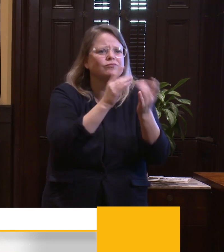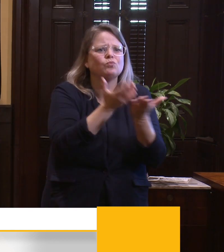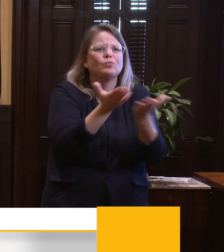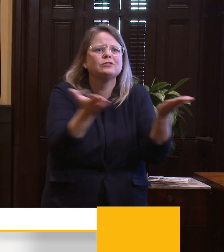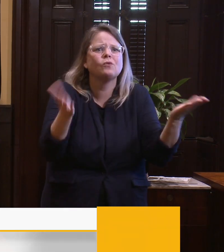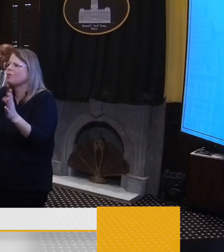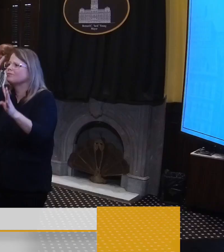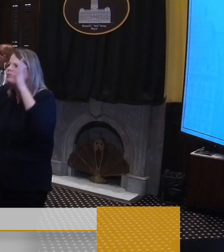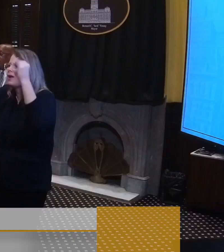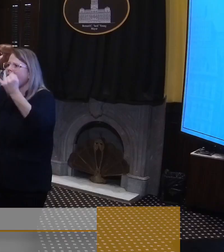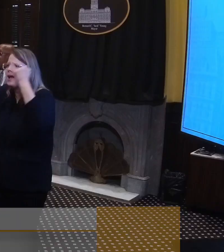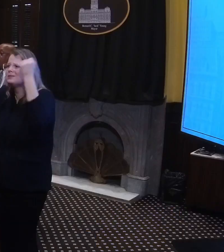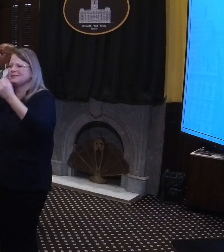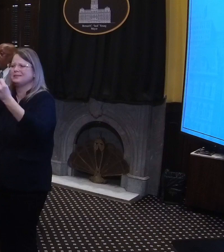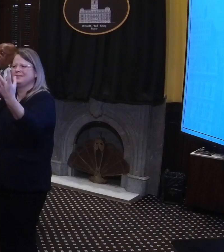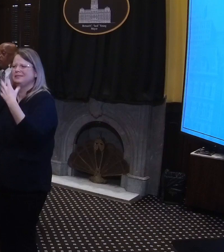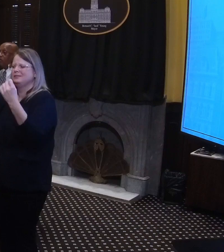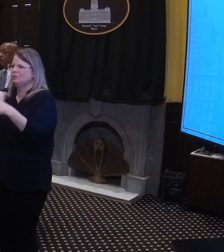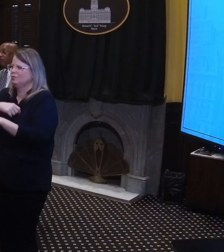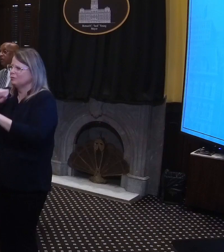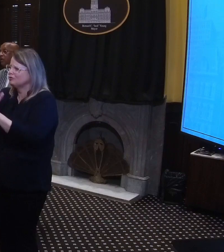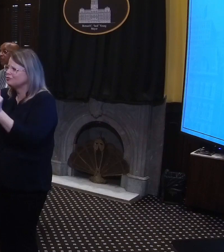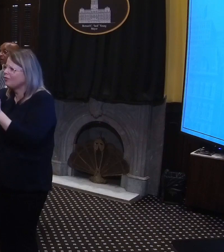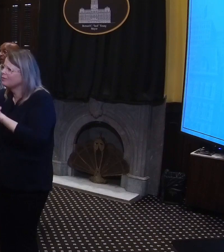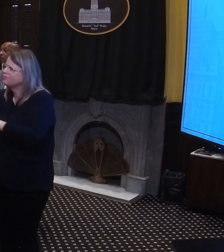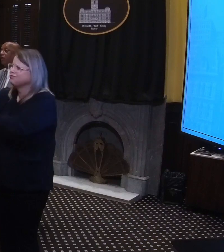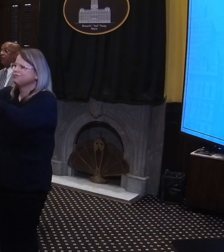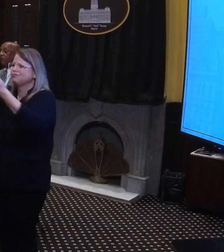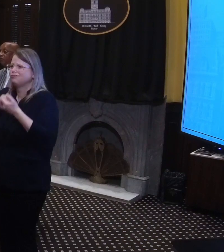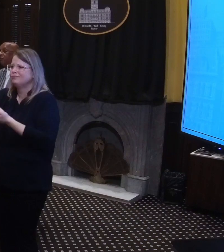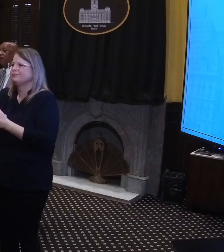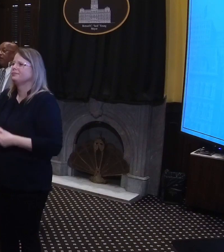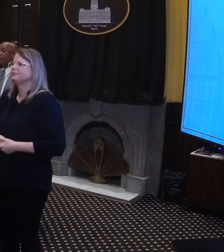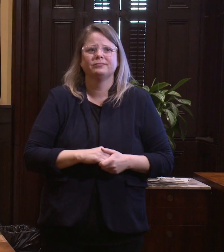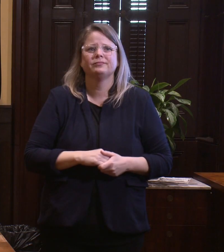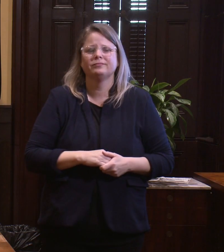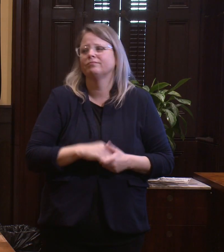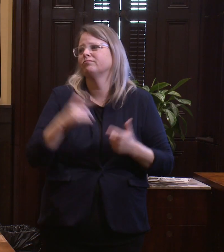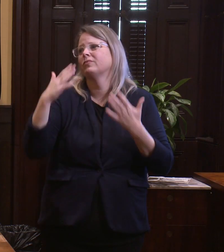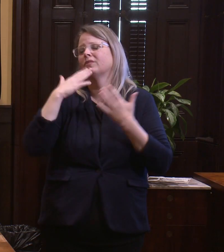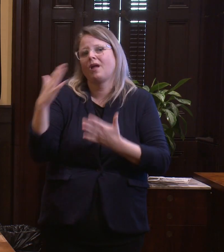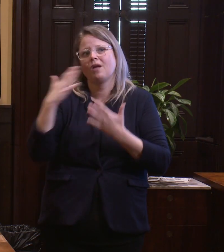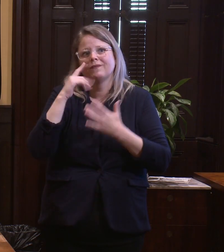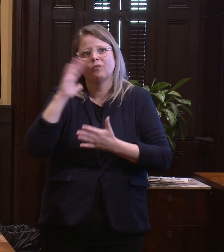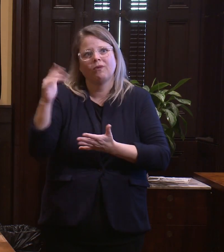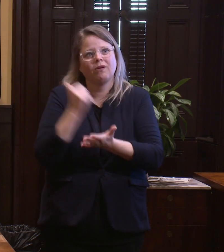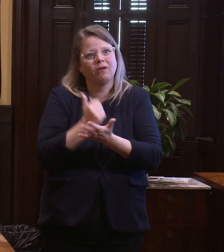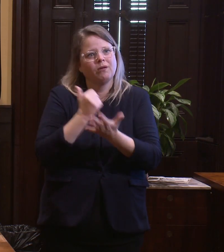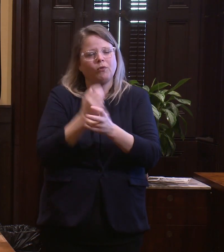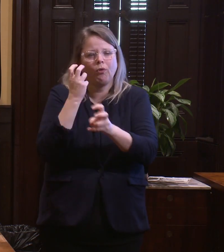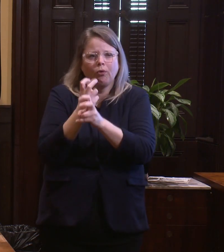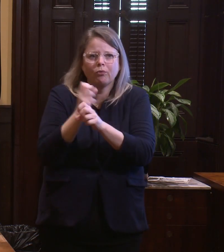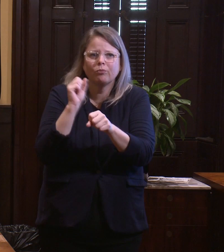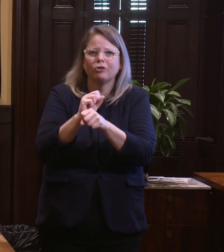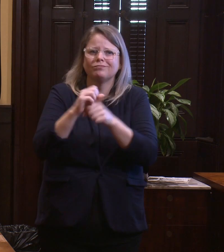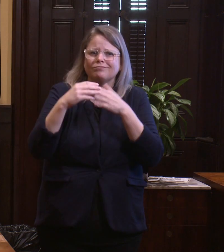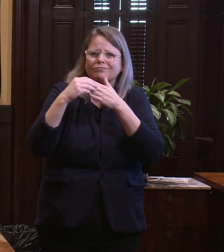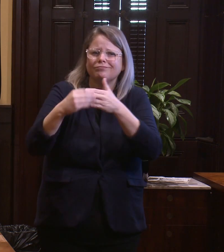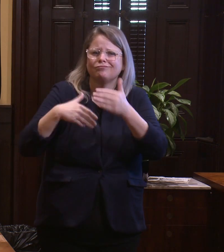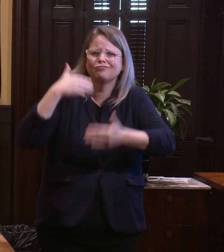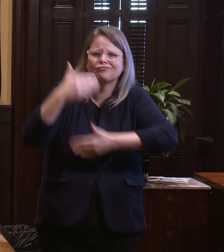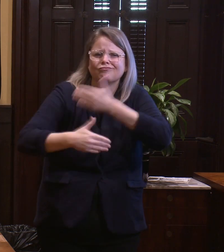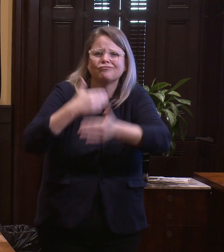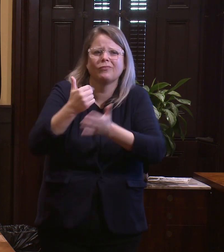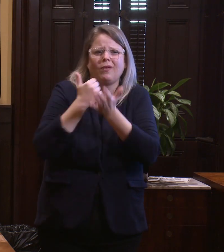know how to connect. And again, Joanne, thank you and your team and all our service providers for all that you do to help our homeless people in the city of